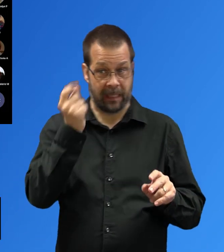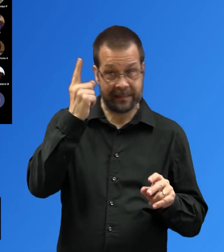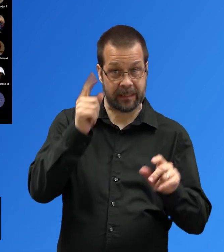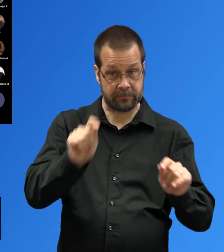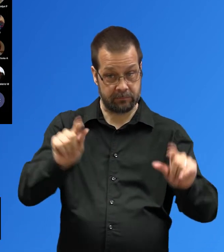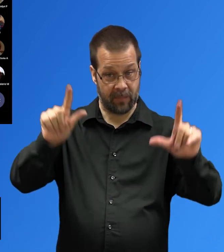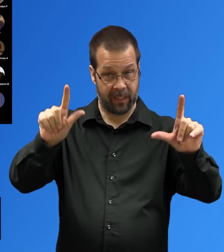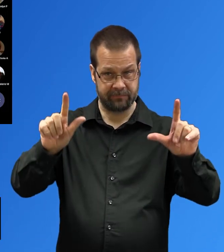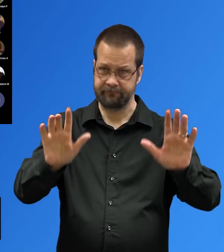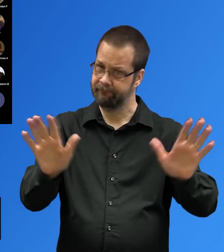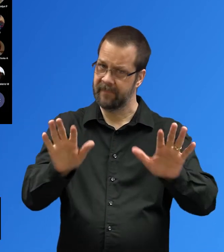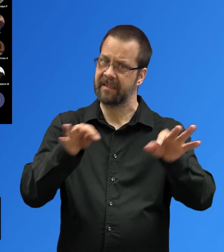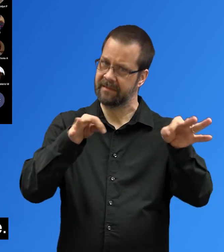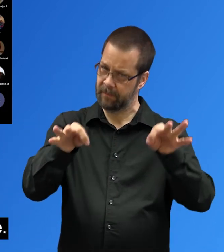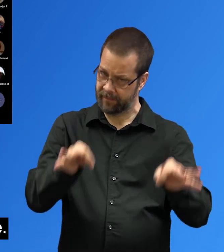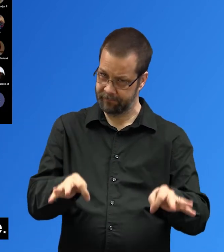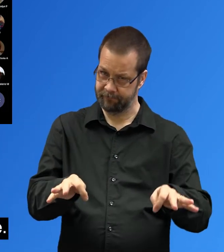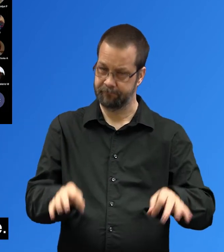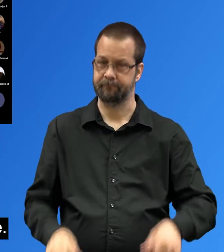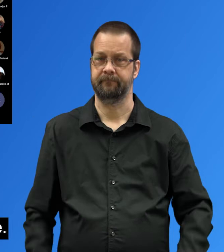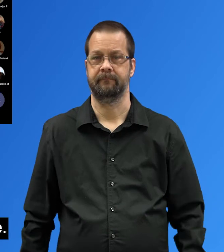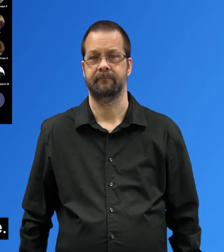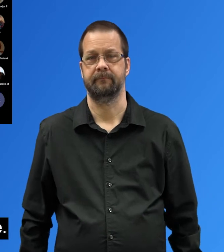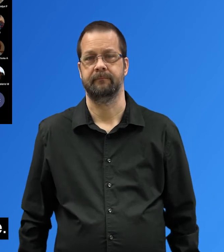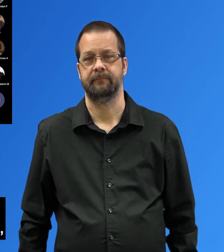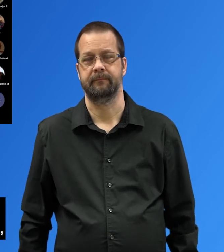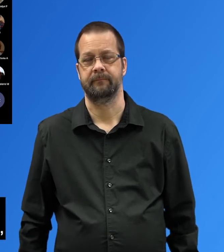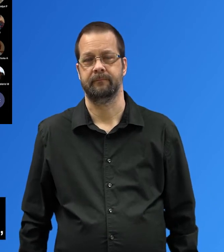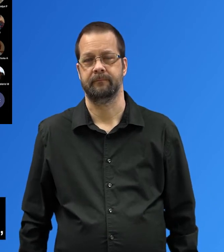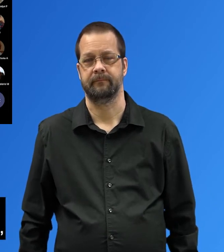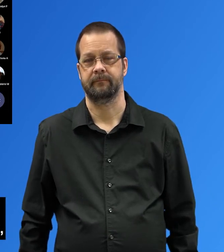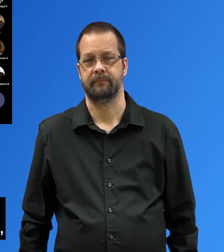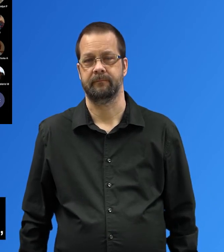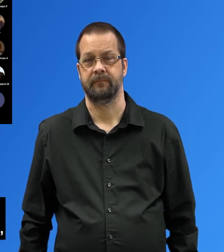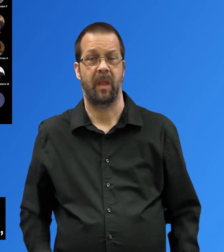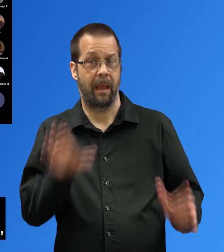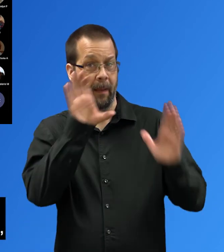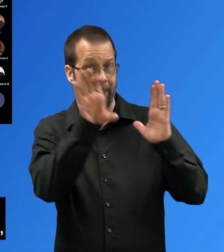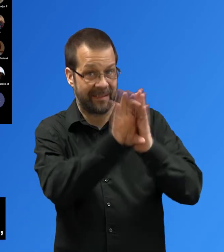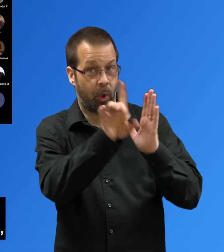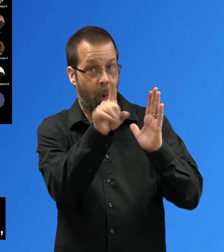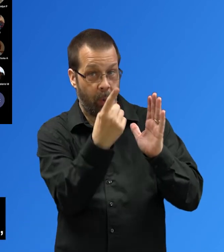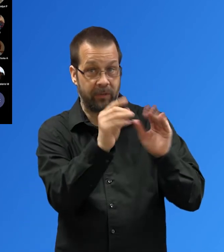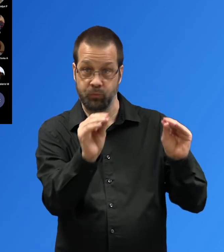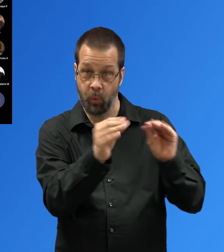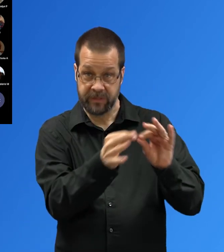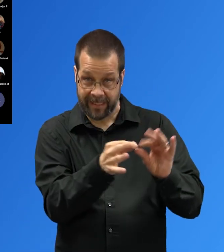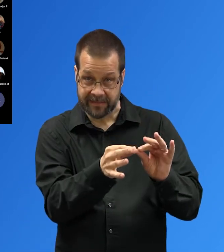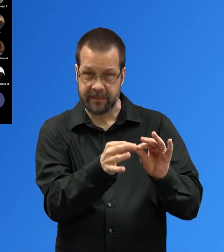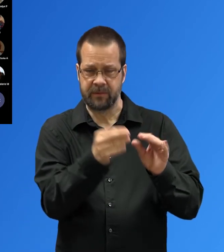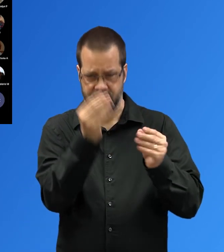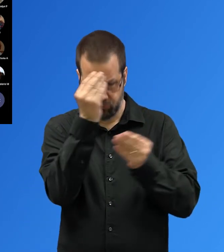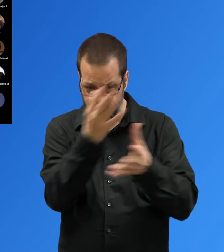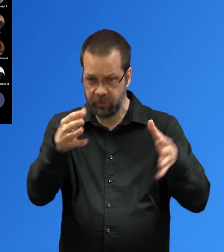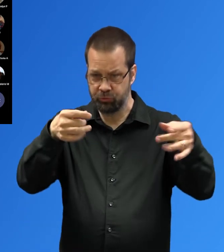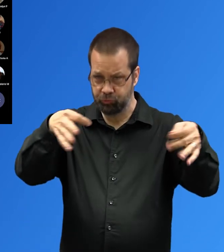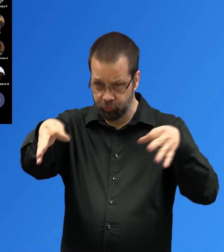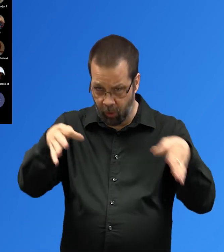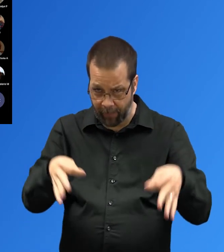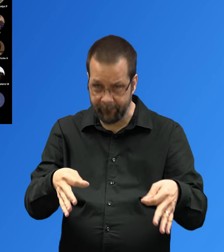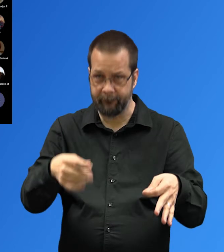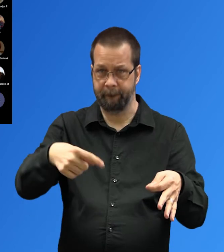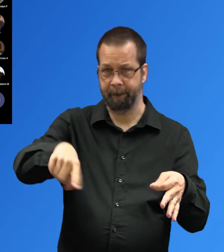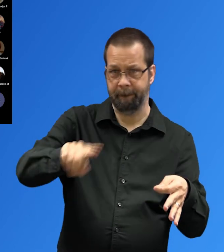Describe non-text content for your audience who may not be able to see Provide explanations and descriptions of images, charts, graphs, tables, and